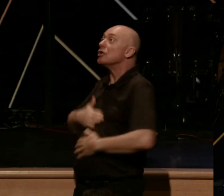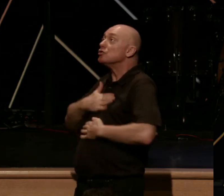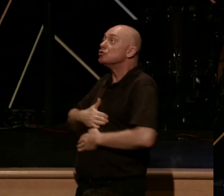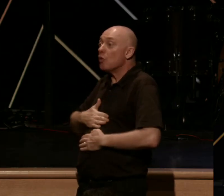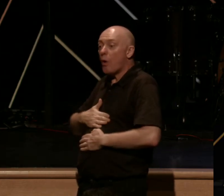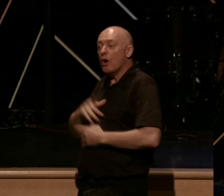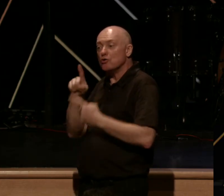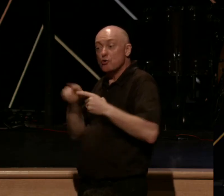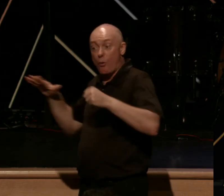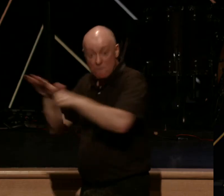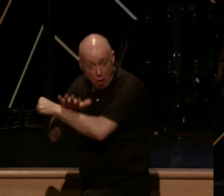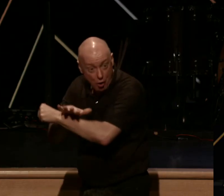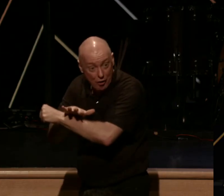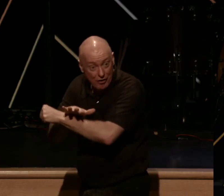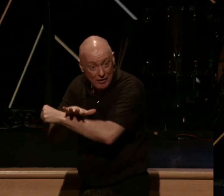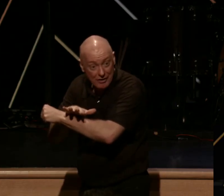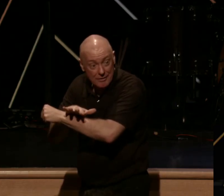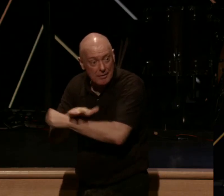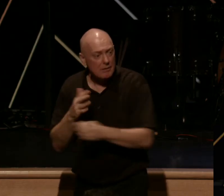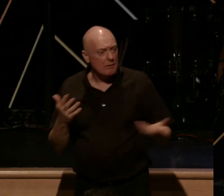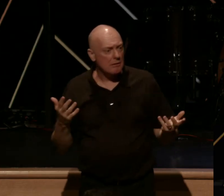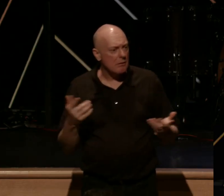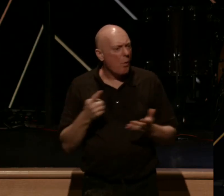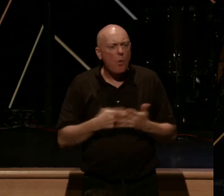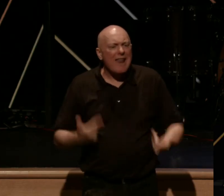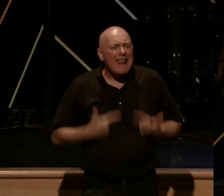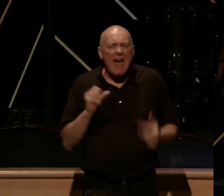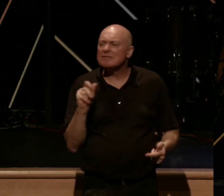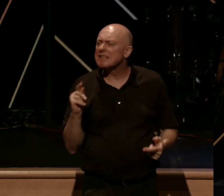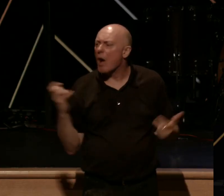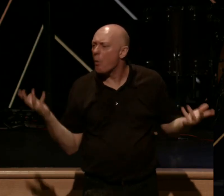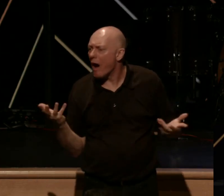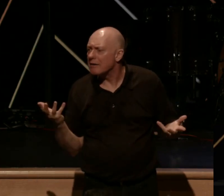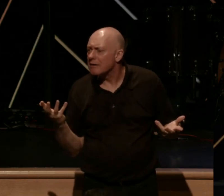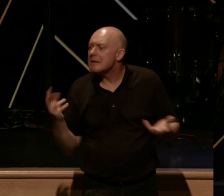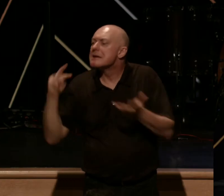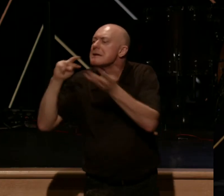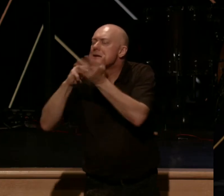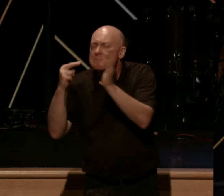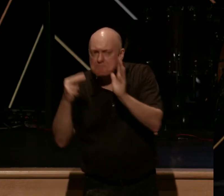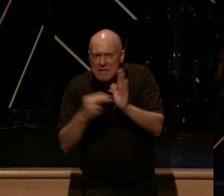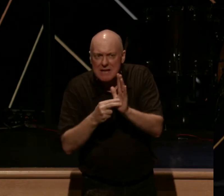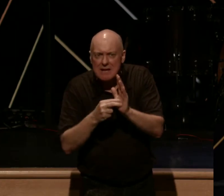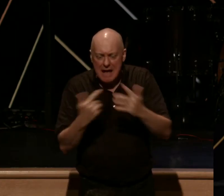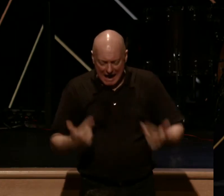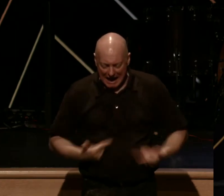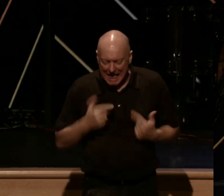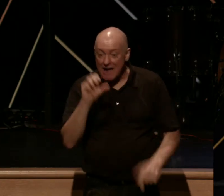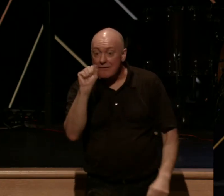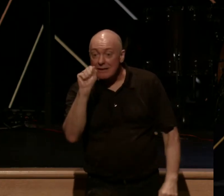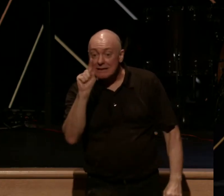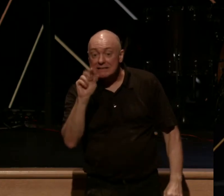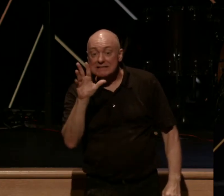the full. And so what was that lifestyle? It was this, a lifestyle of obedience.